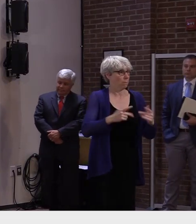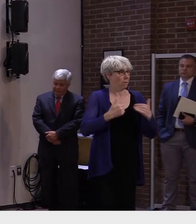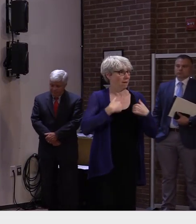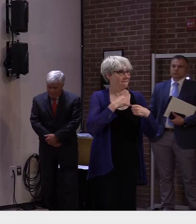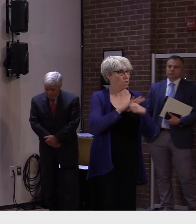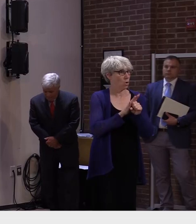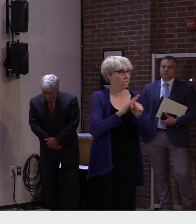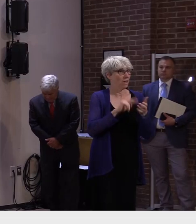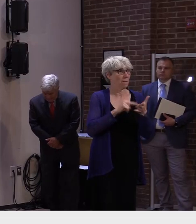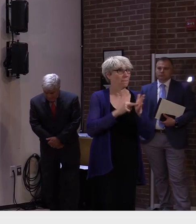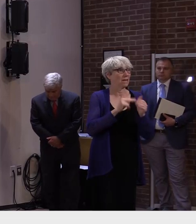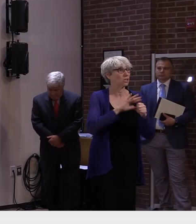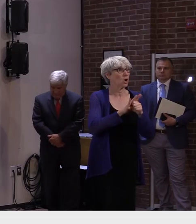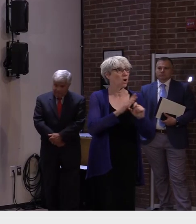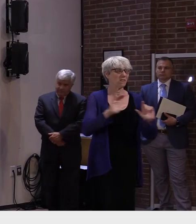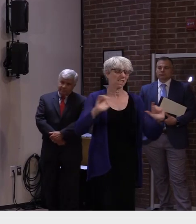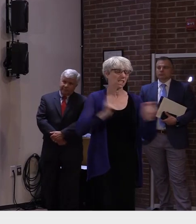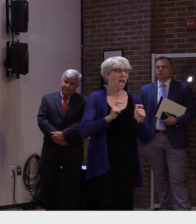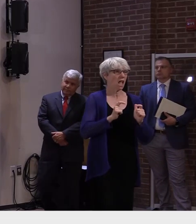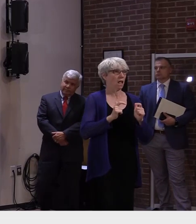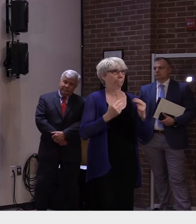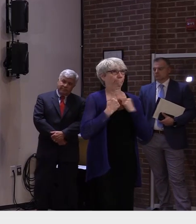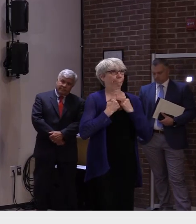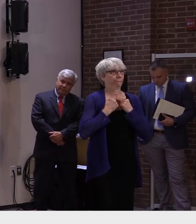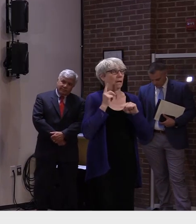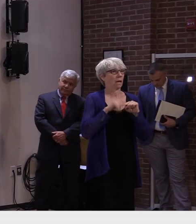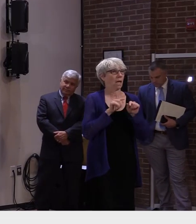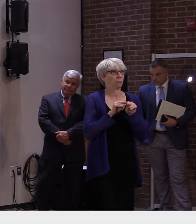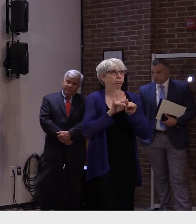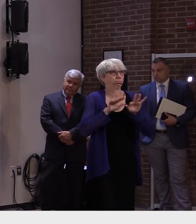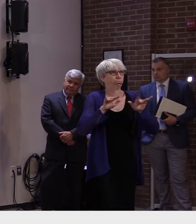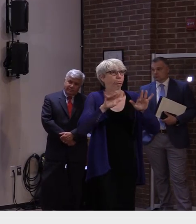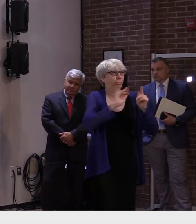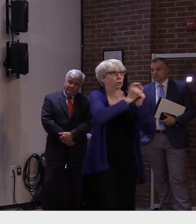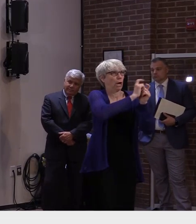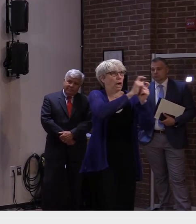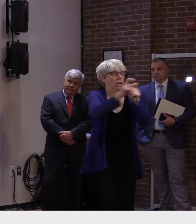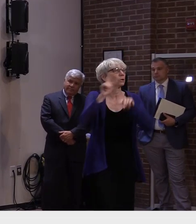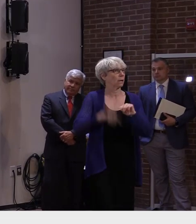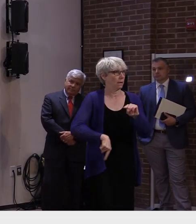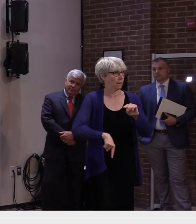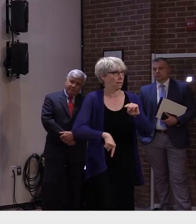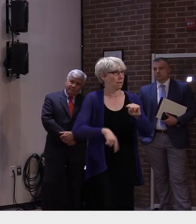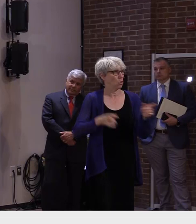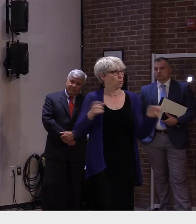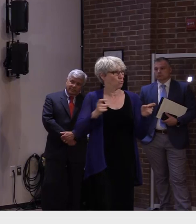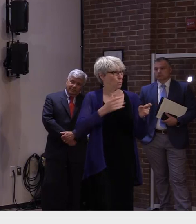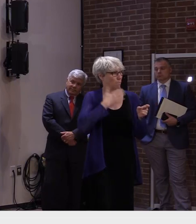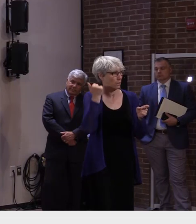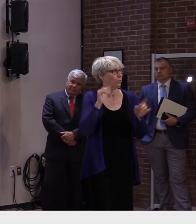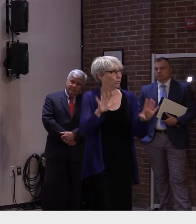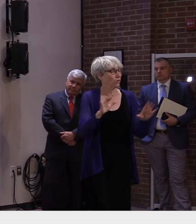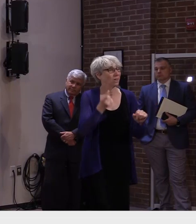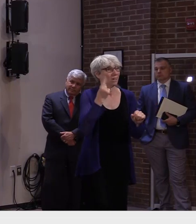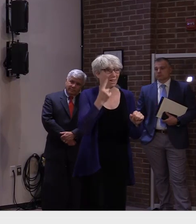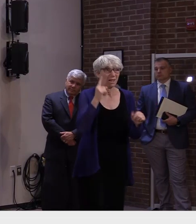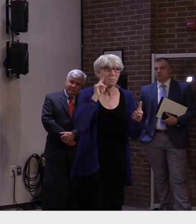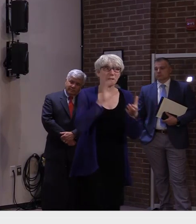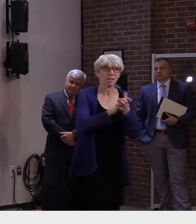grow. We want to shut it off just as quick as we possibly can. But I believe had we as a country